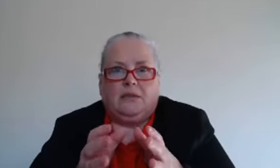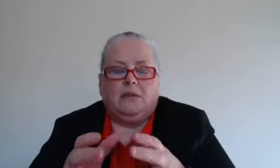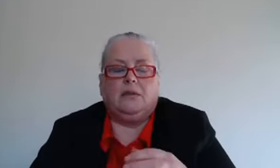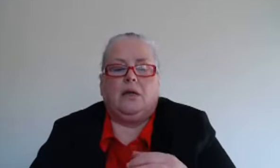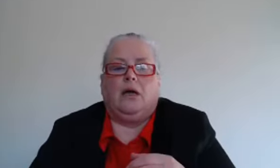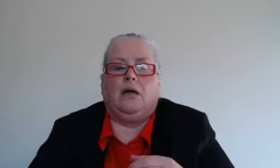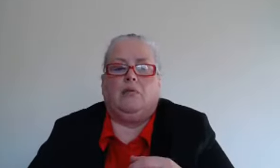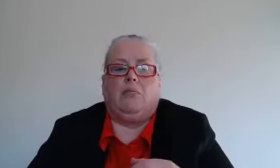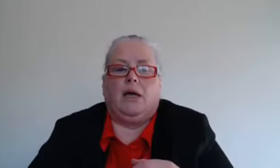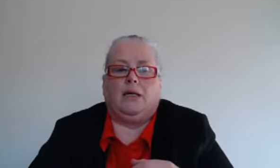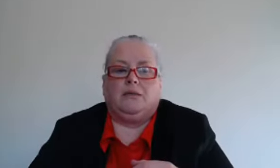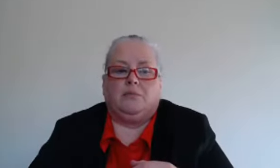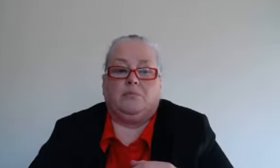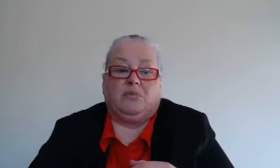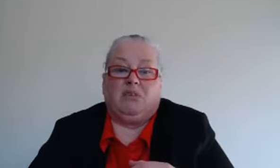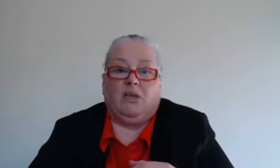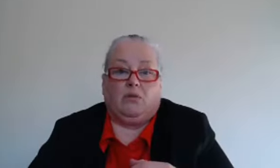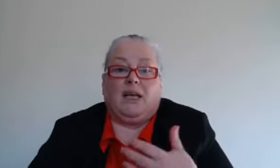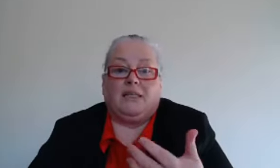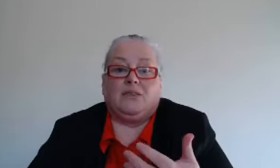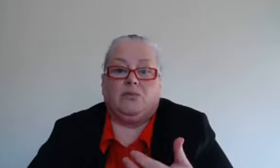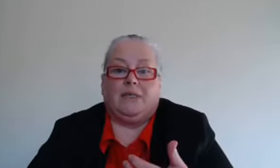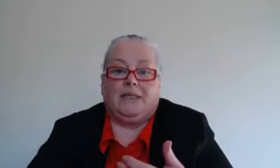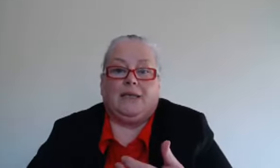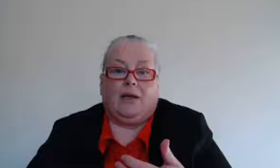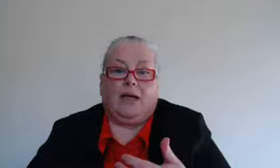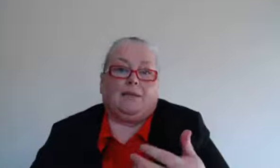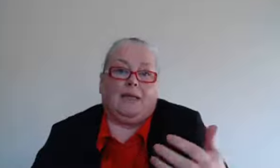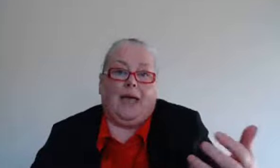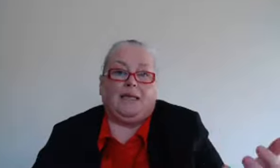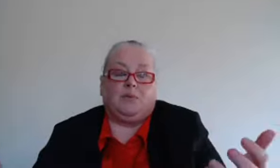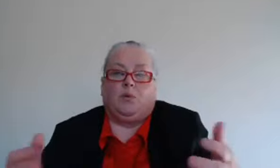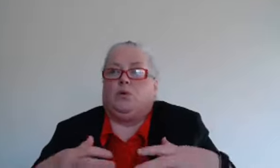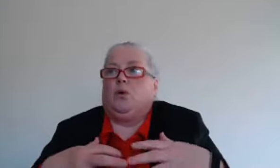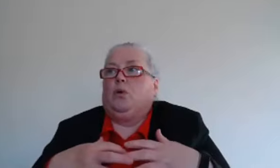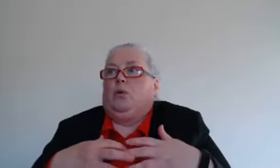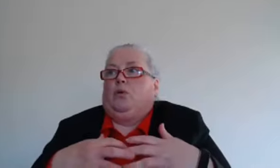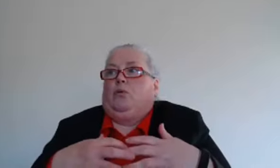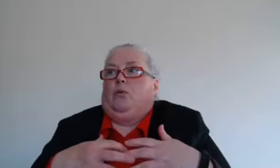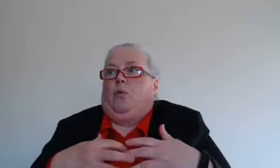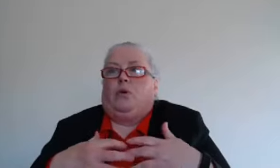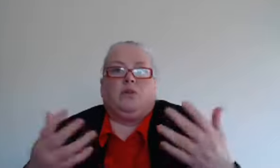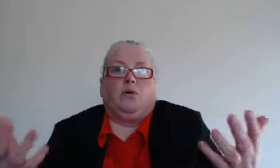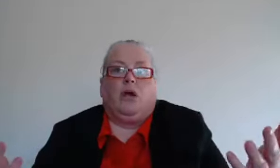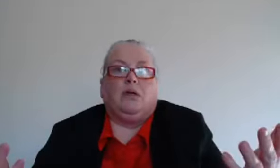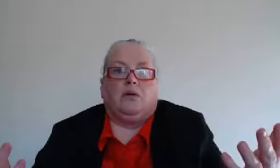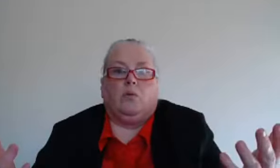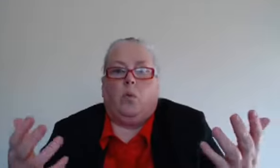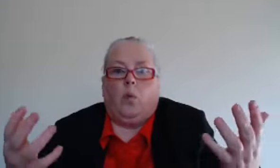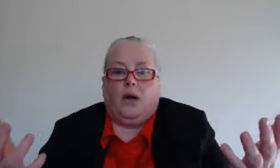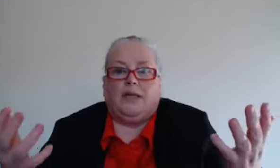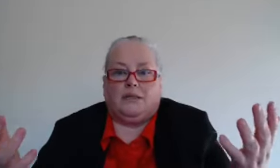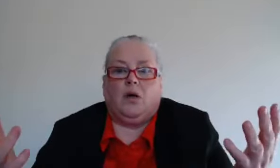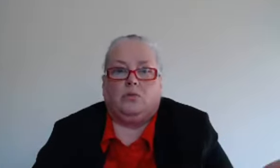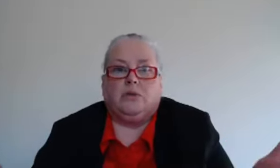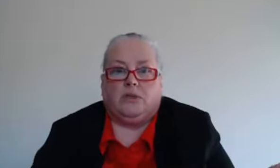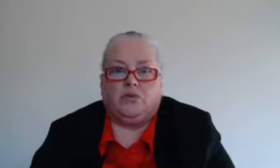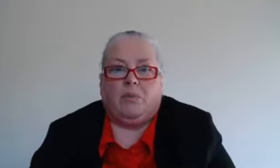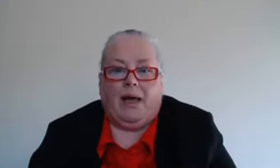and but you know that isn't really the case but what's going on here what is holding us back